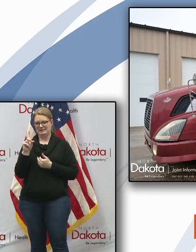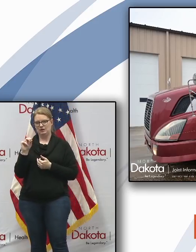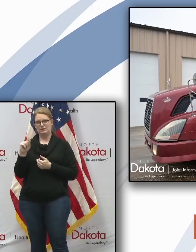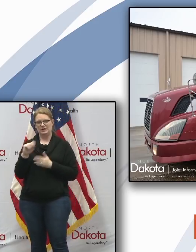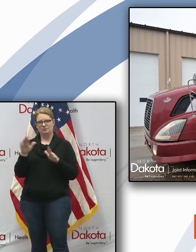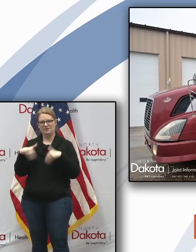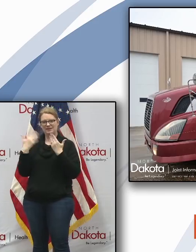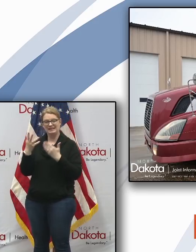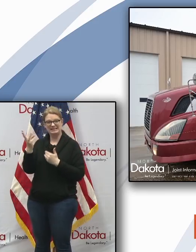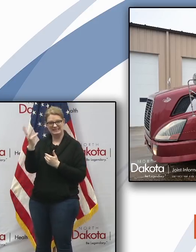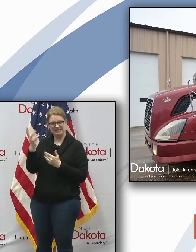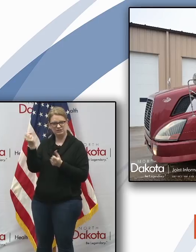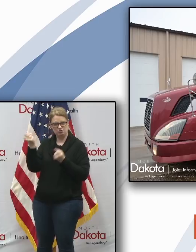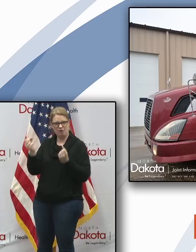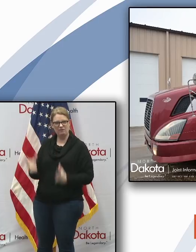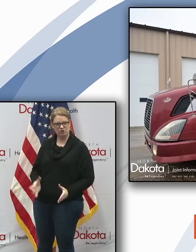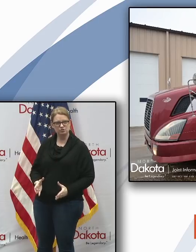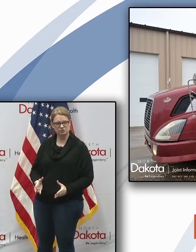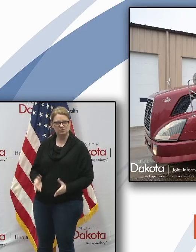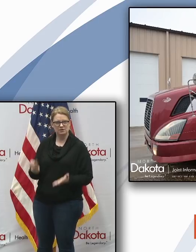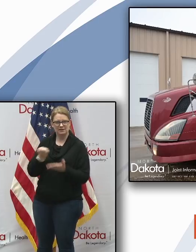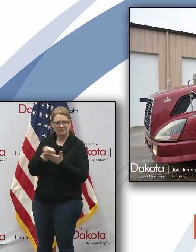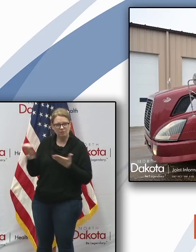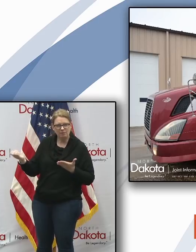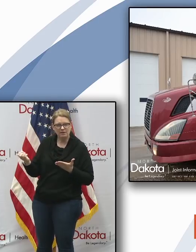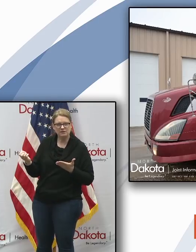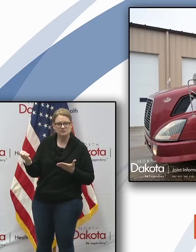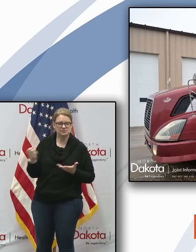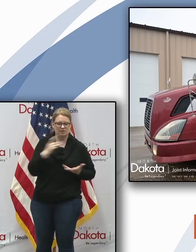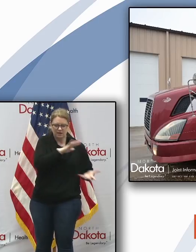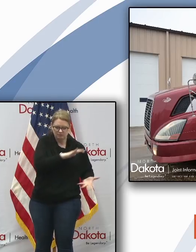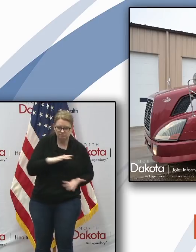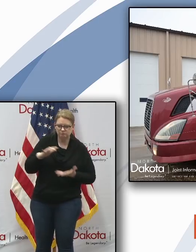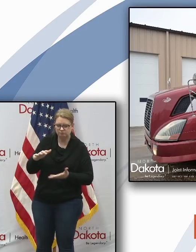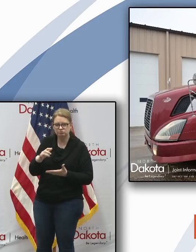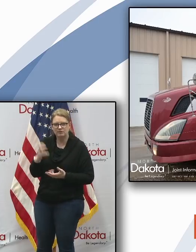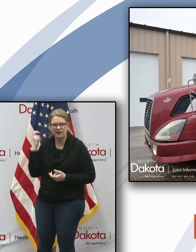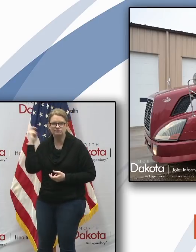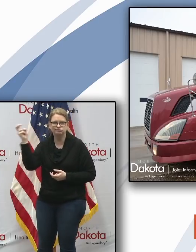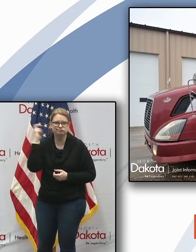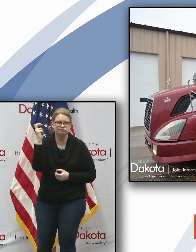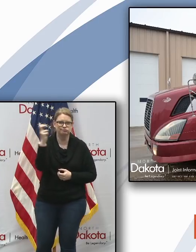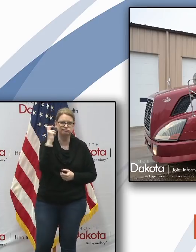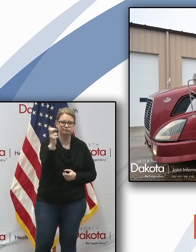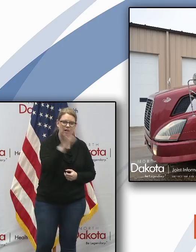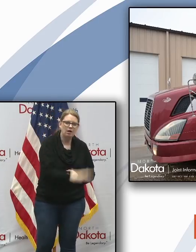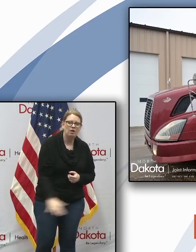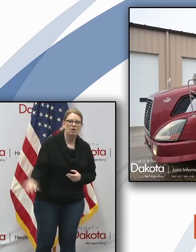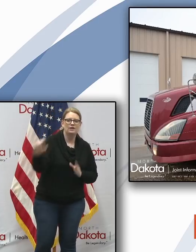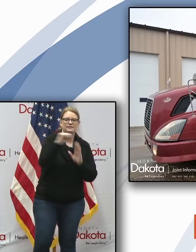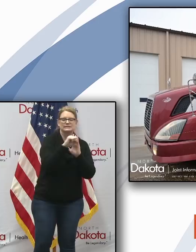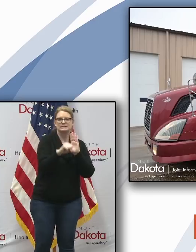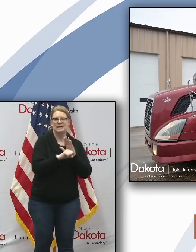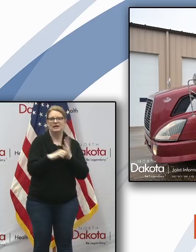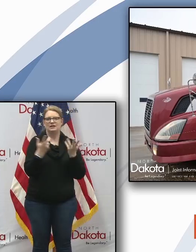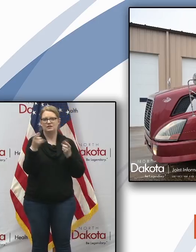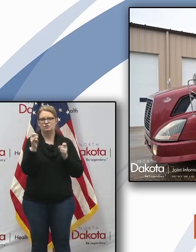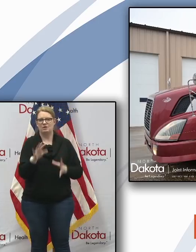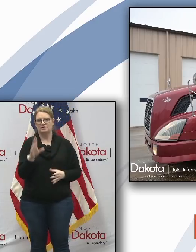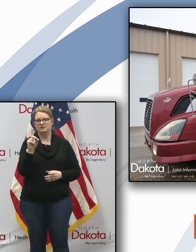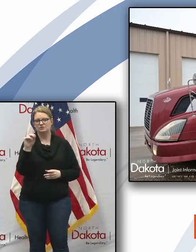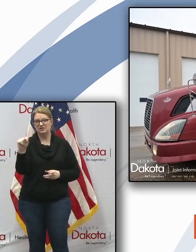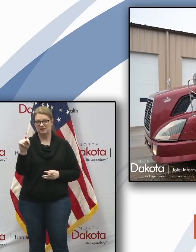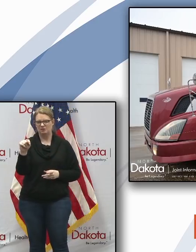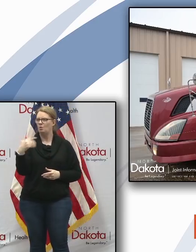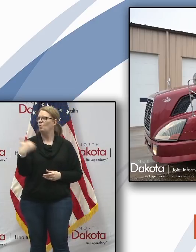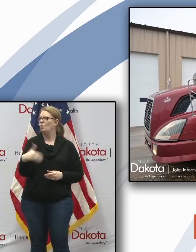six drivers and equipment to help haul that across the state so as the director of dot bill panels has said this mission is